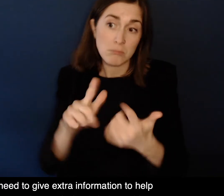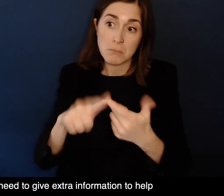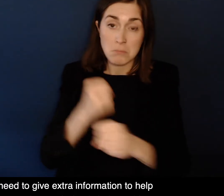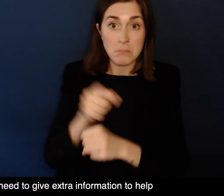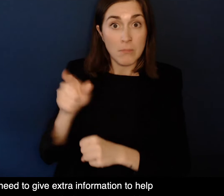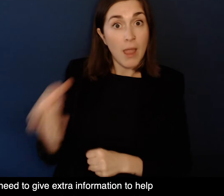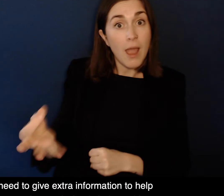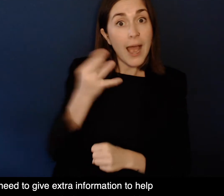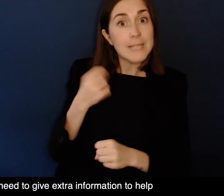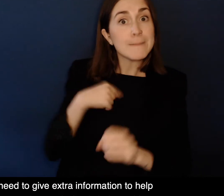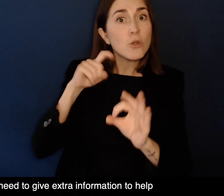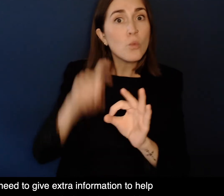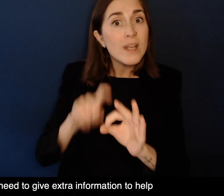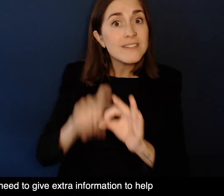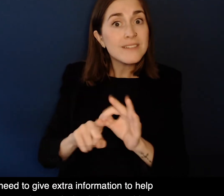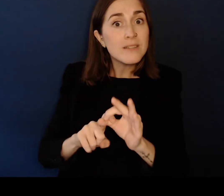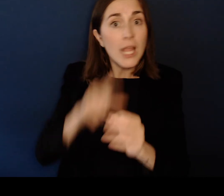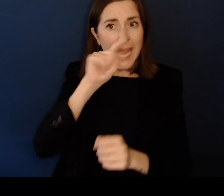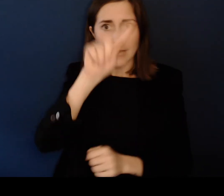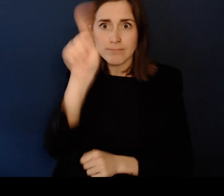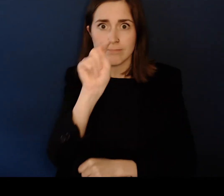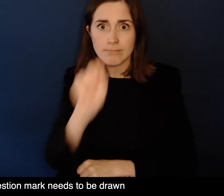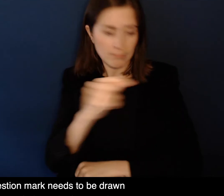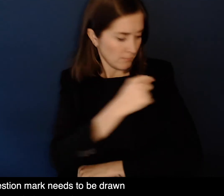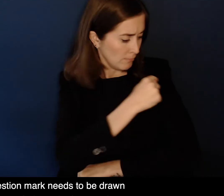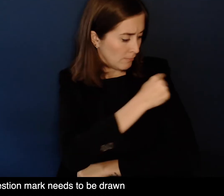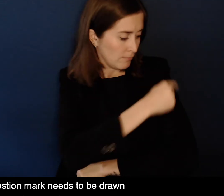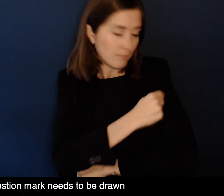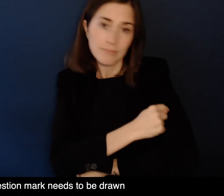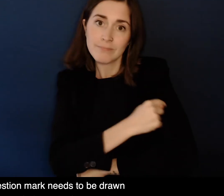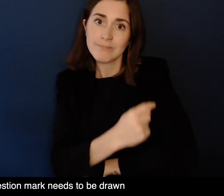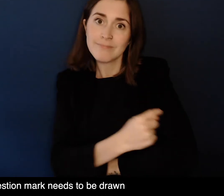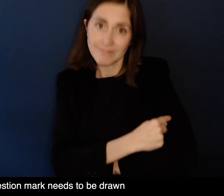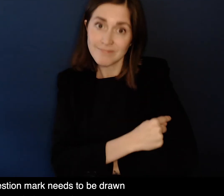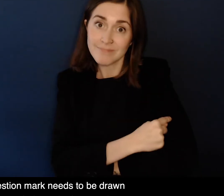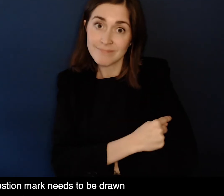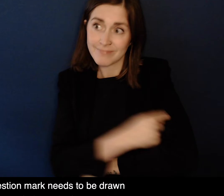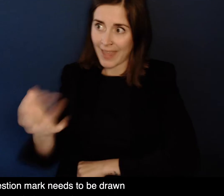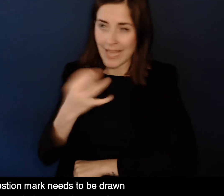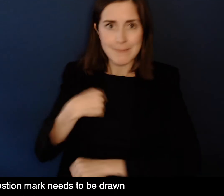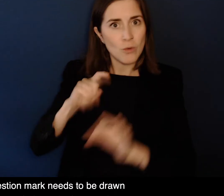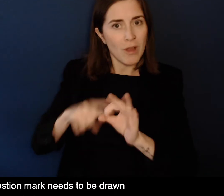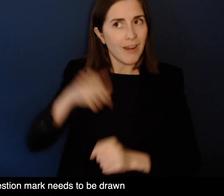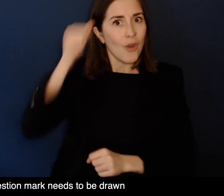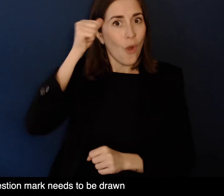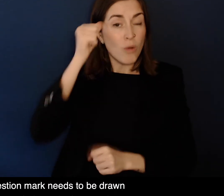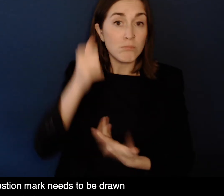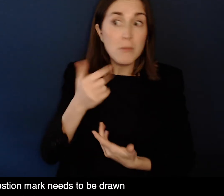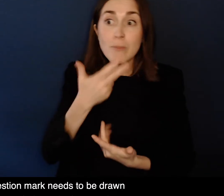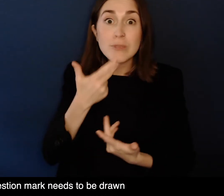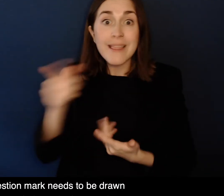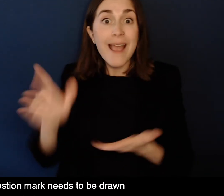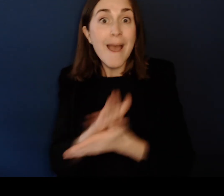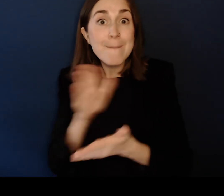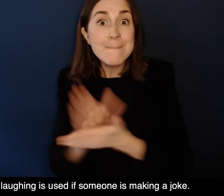tactile Auslan understand what is being said For example, a question mark needs to be drawn So they know they are being